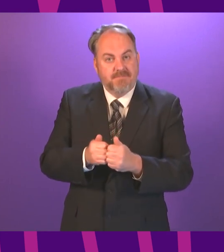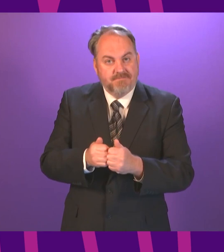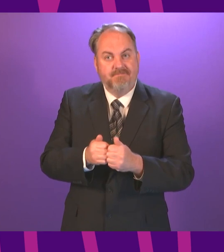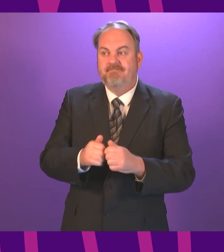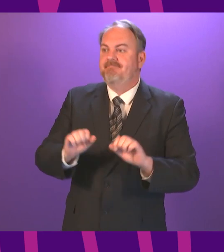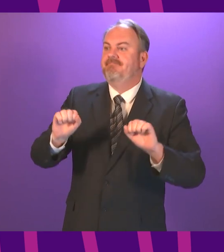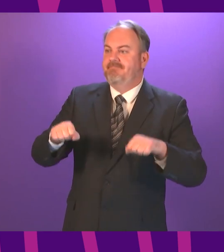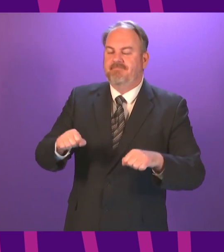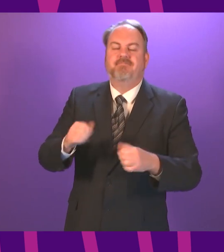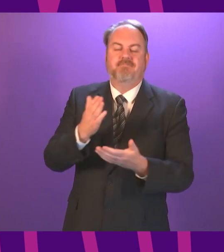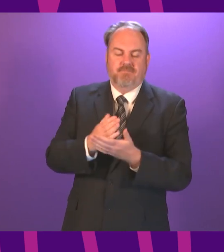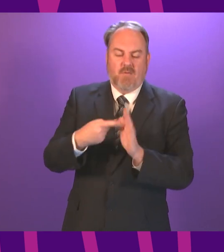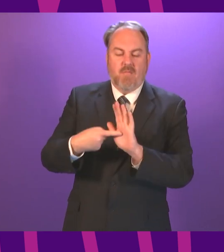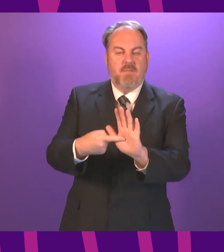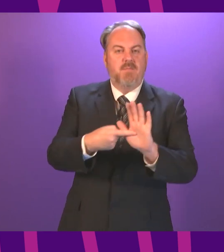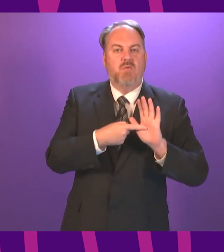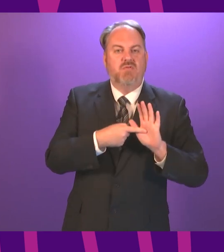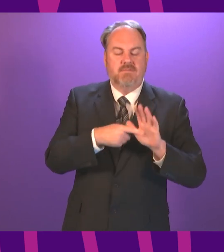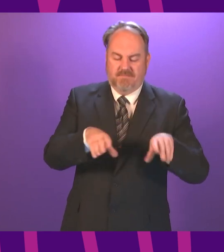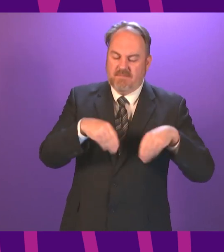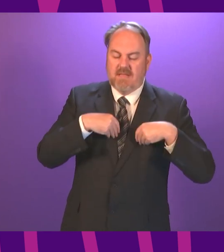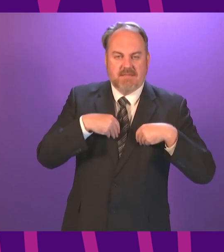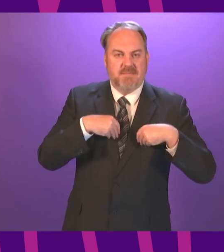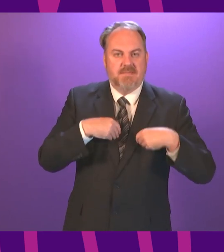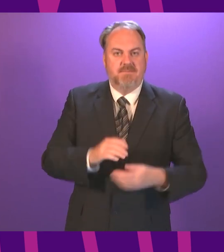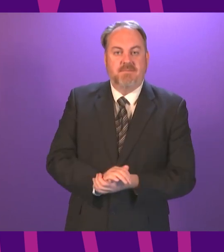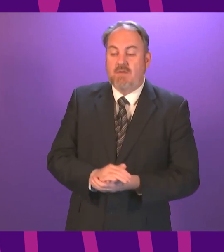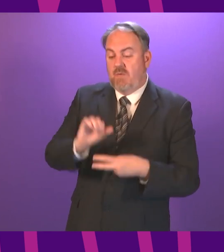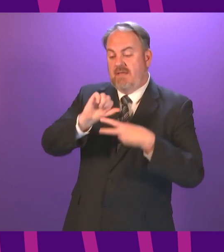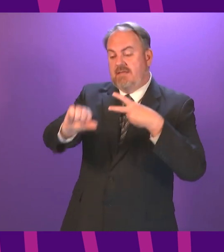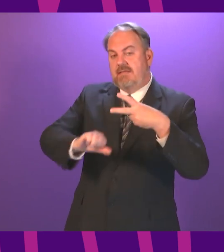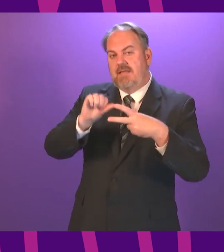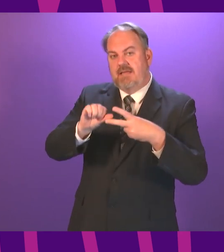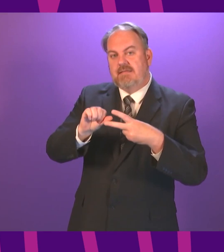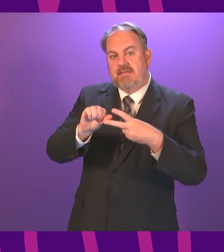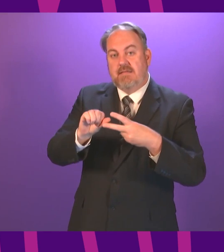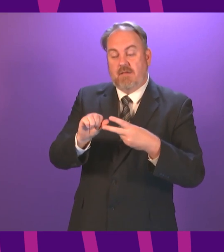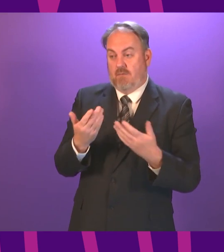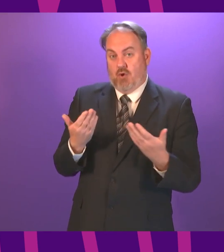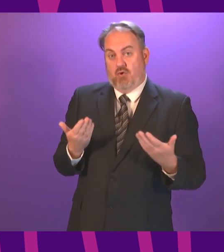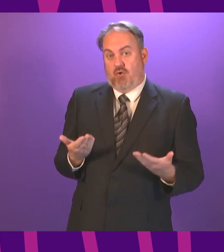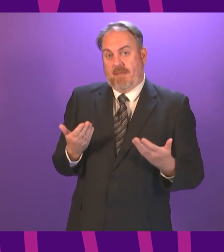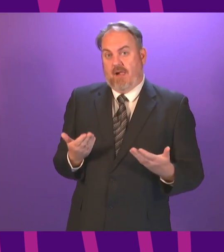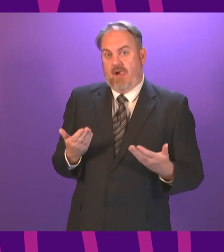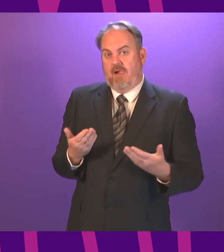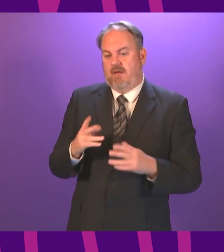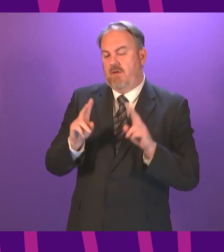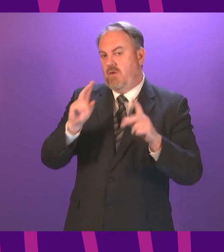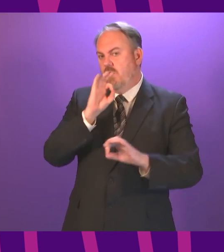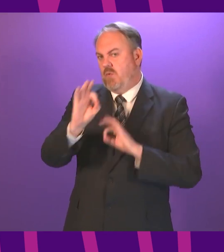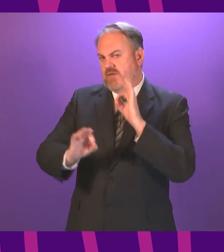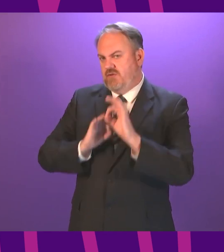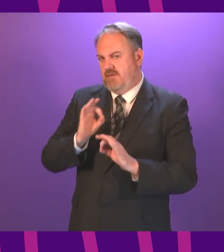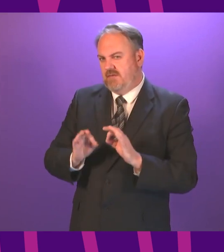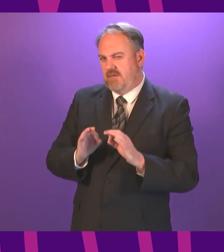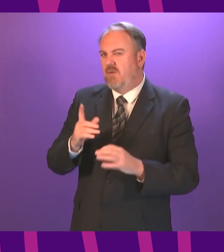The motion is therefore agreed. And the next item of business is topical questions. As ever, in order to